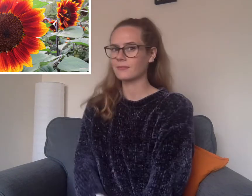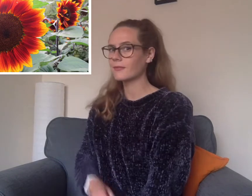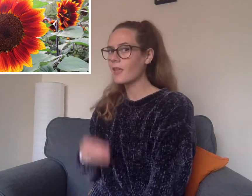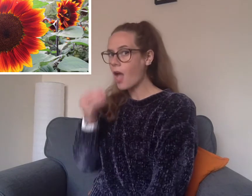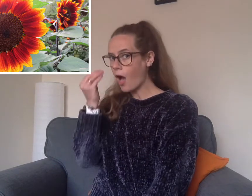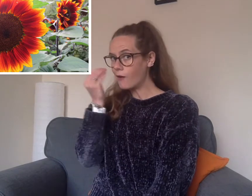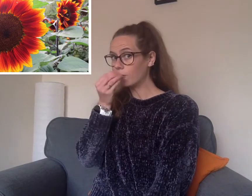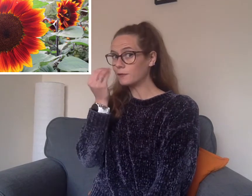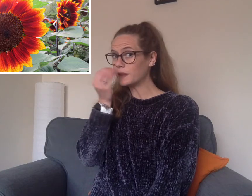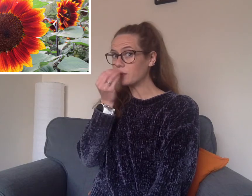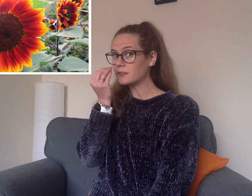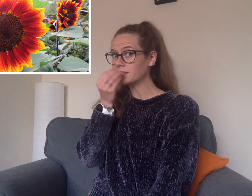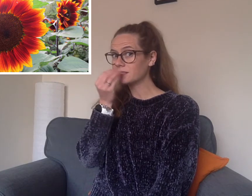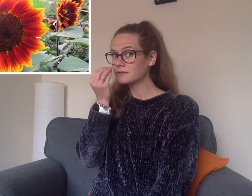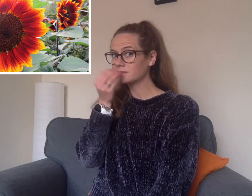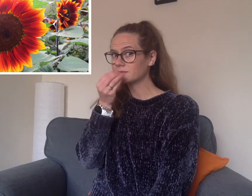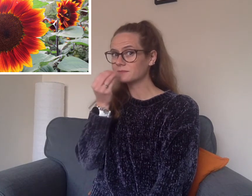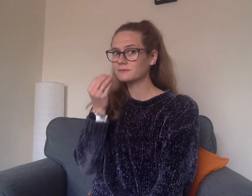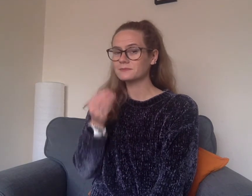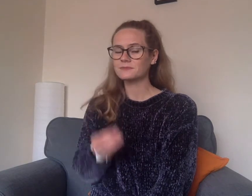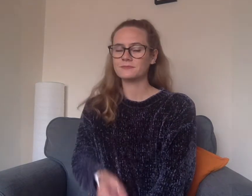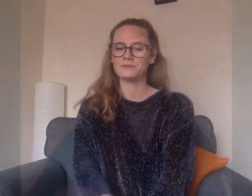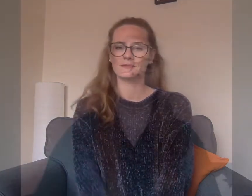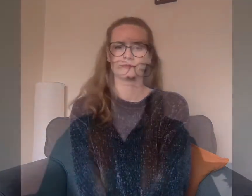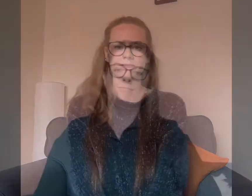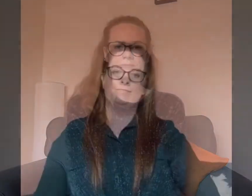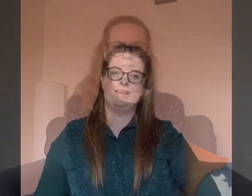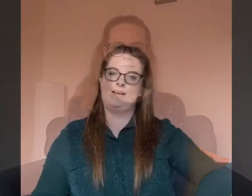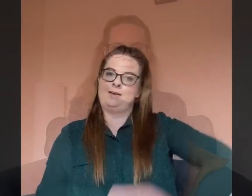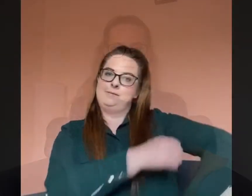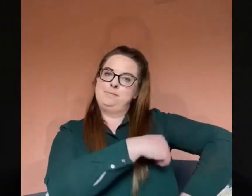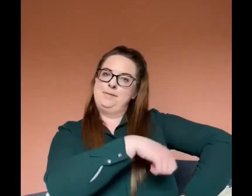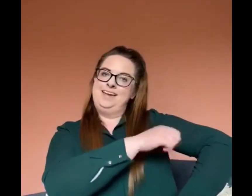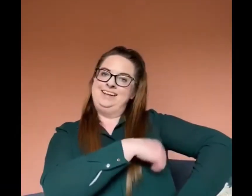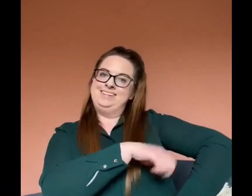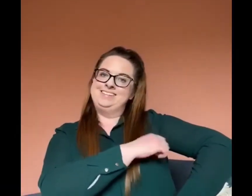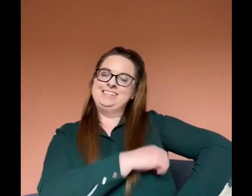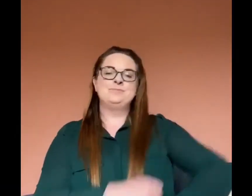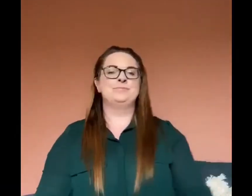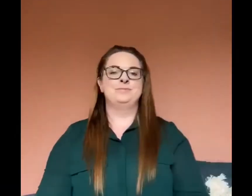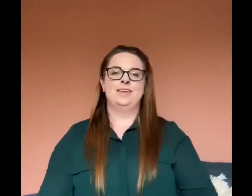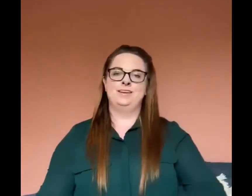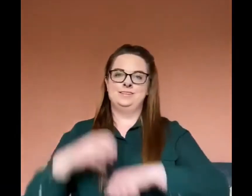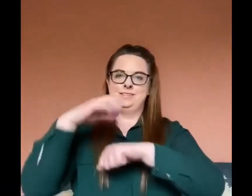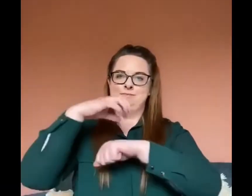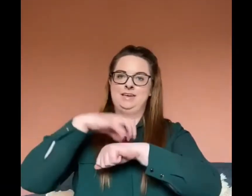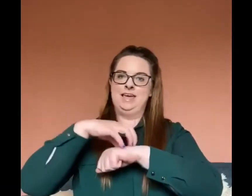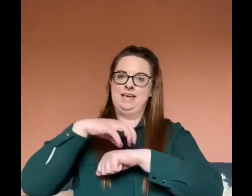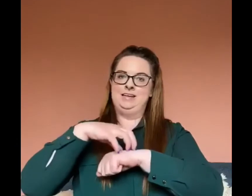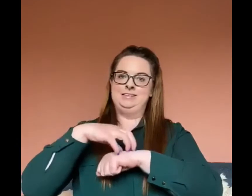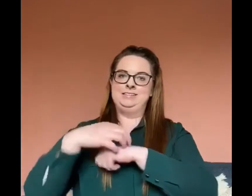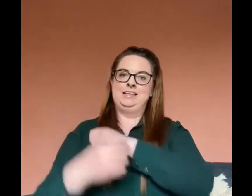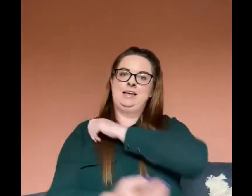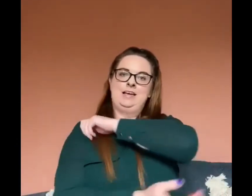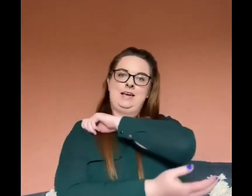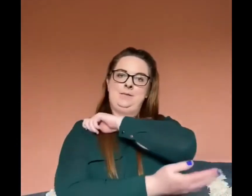Flavors. I baked some cakes and